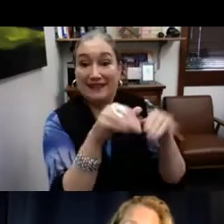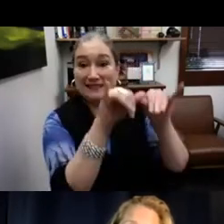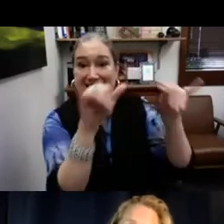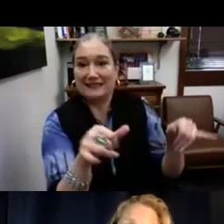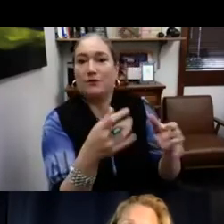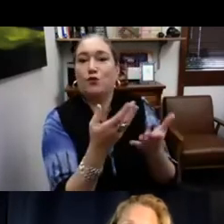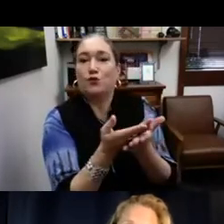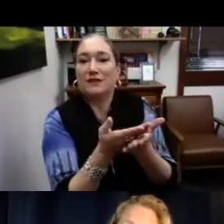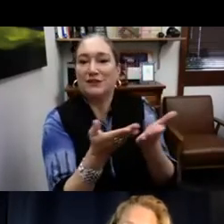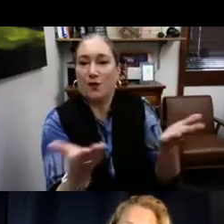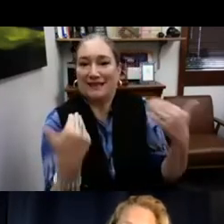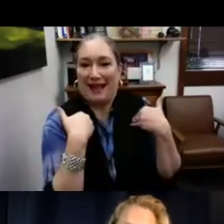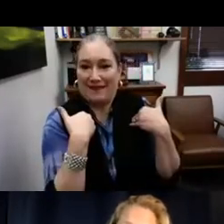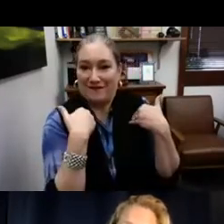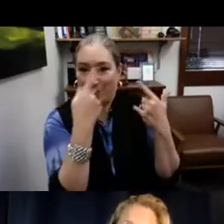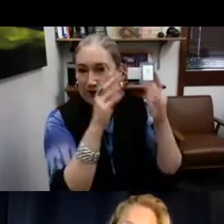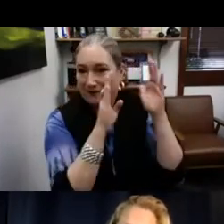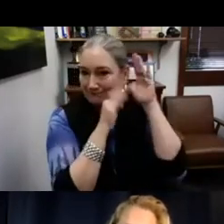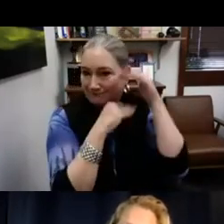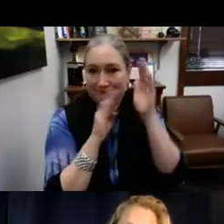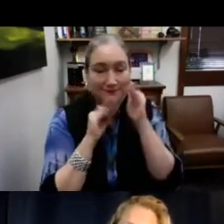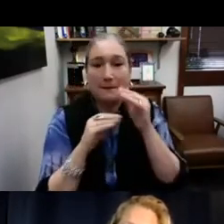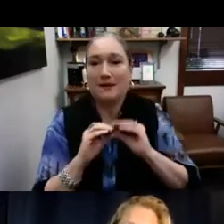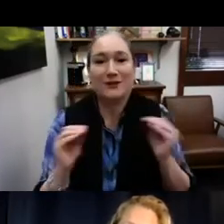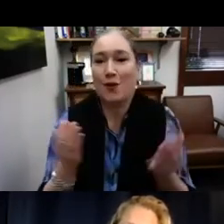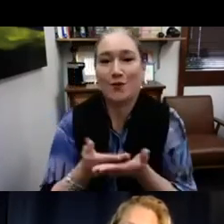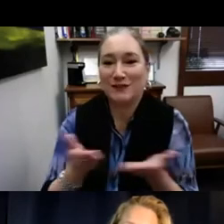they're focusing on only the hearing and speech.